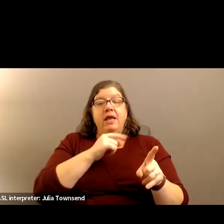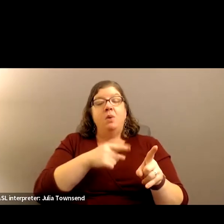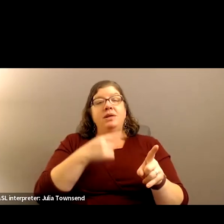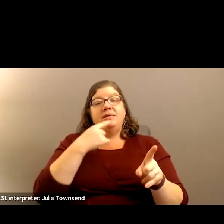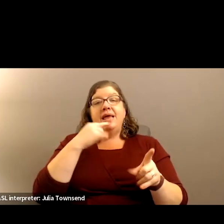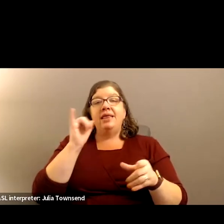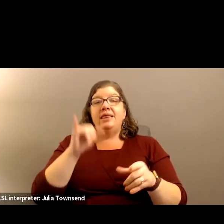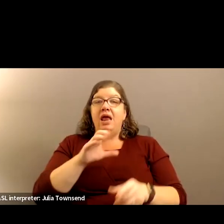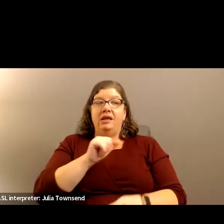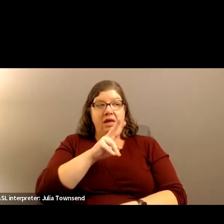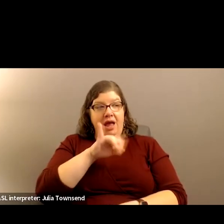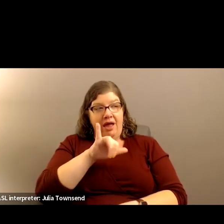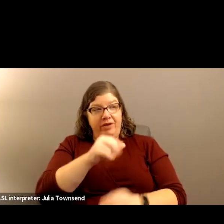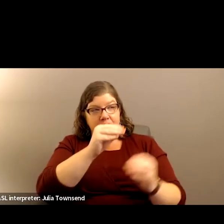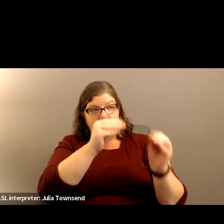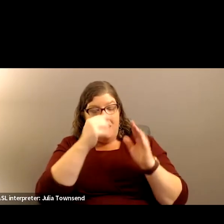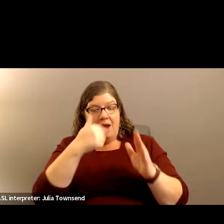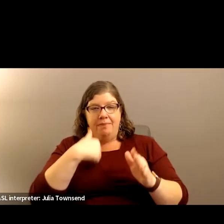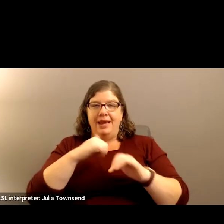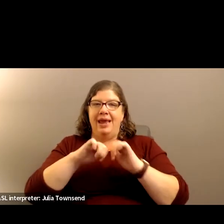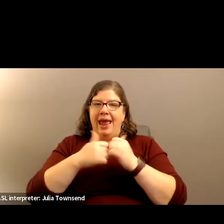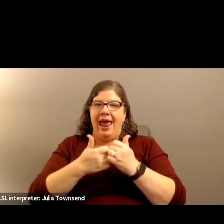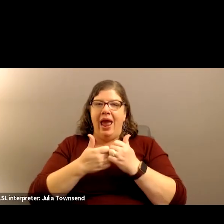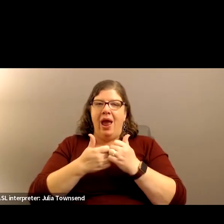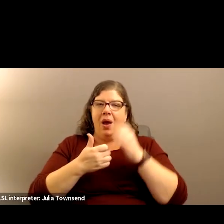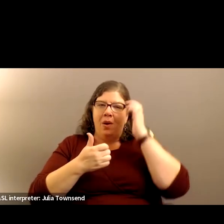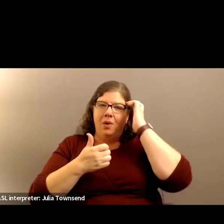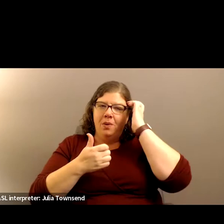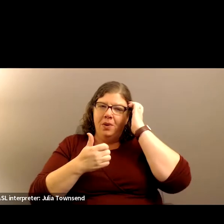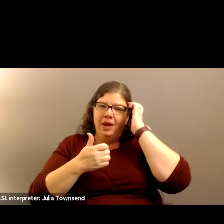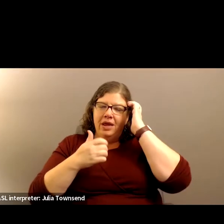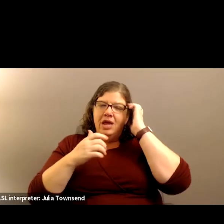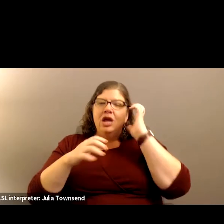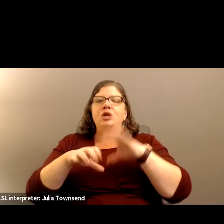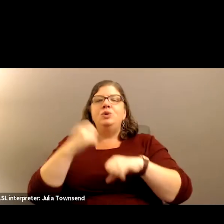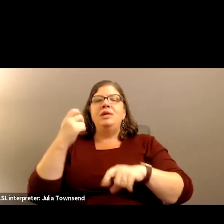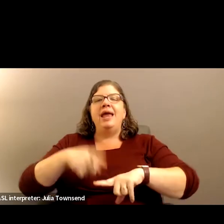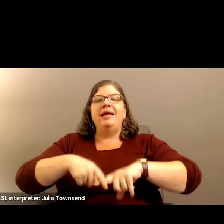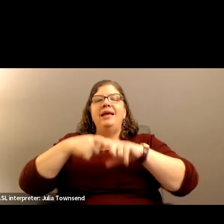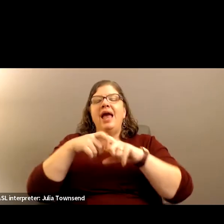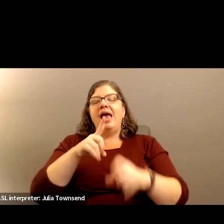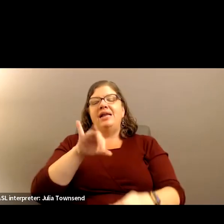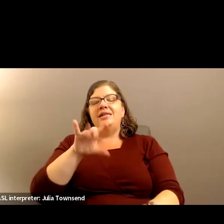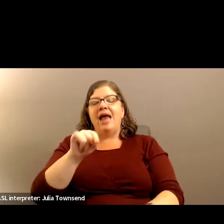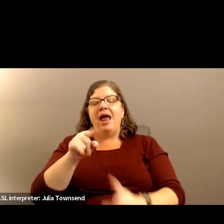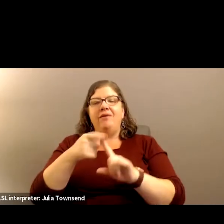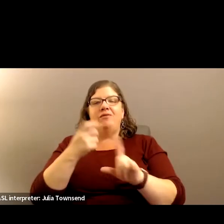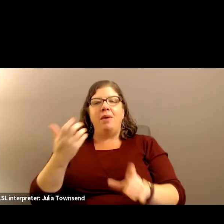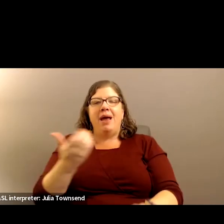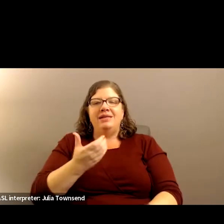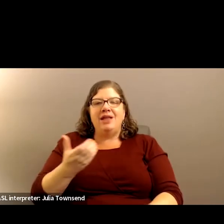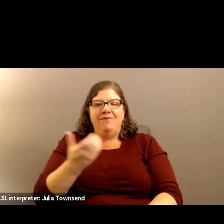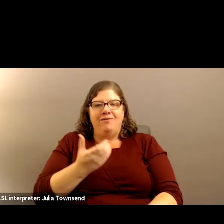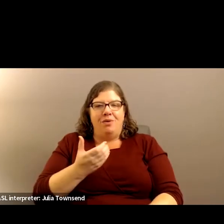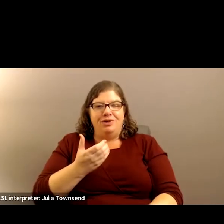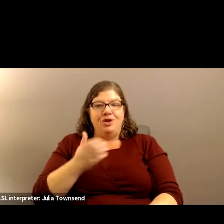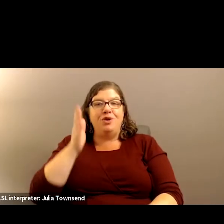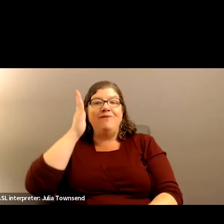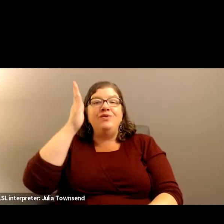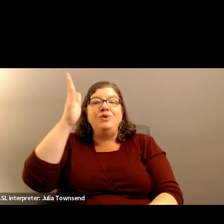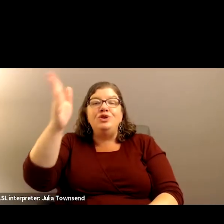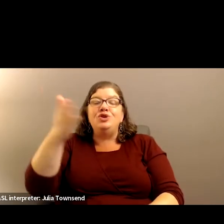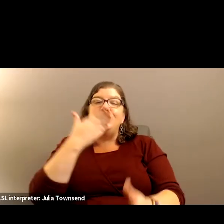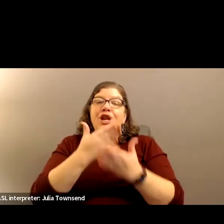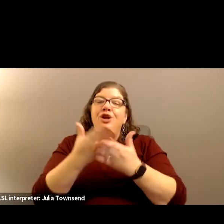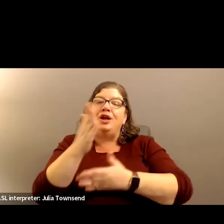want to say that Kavya taught me how to take a diet from my cell phone. So the future is in good hands when we have leaders like Kavya